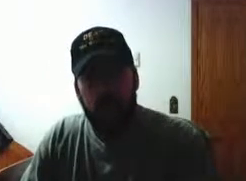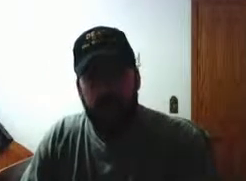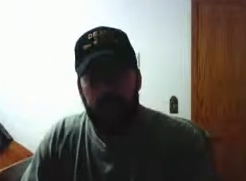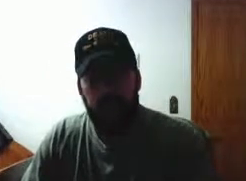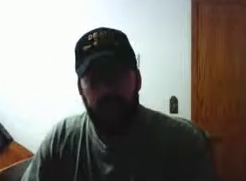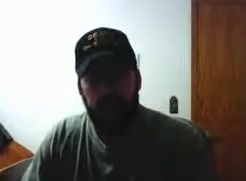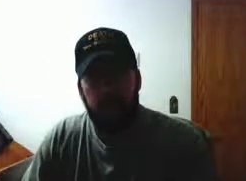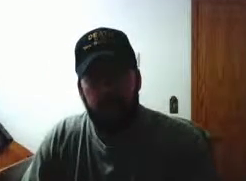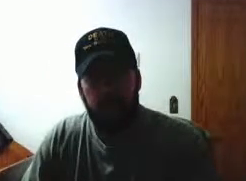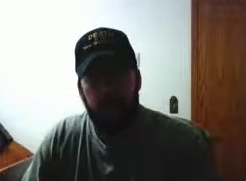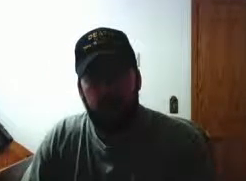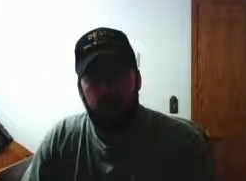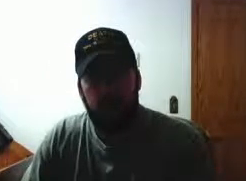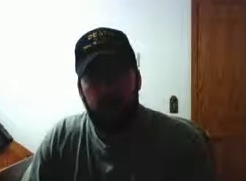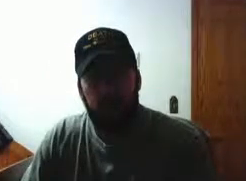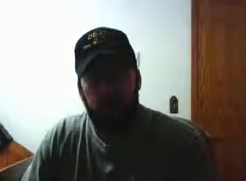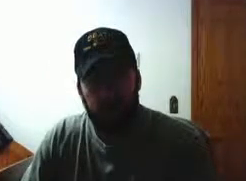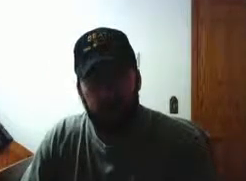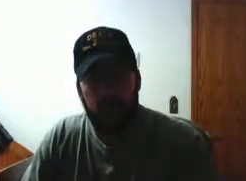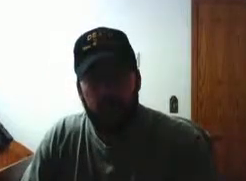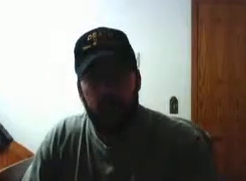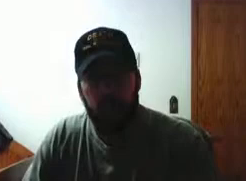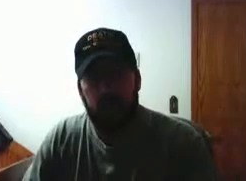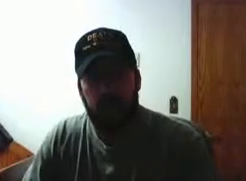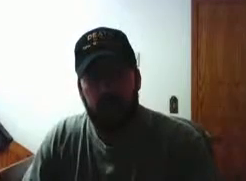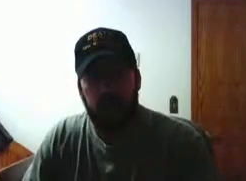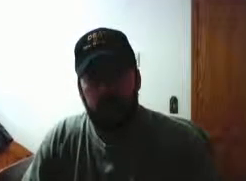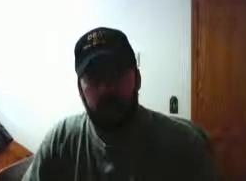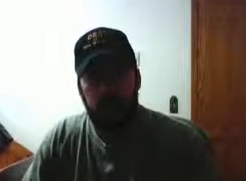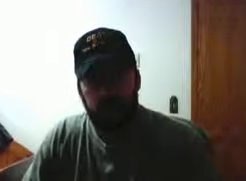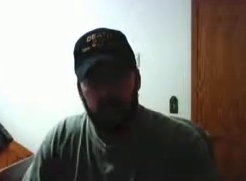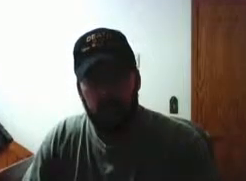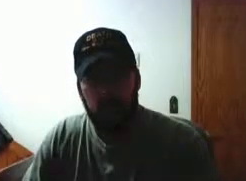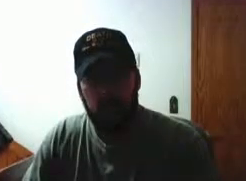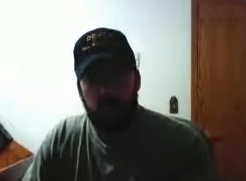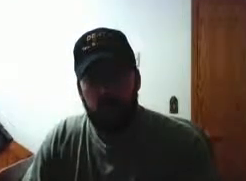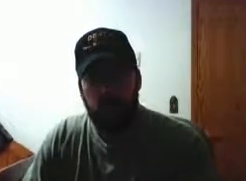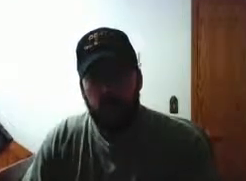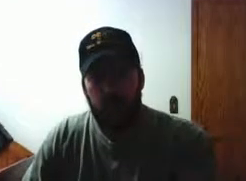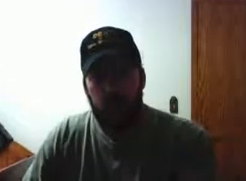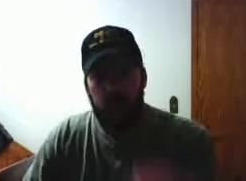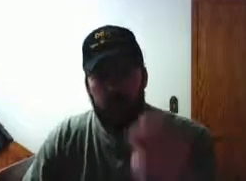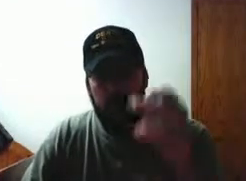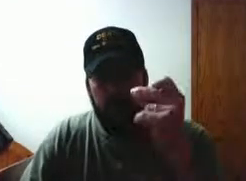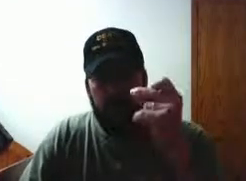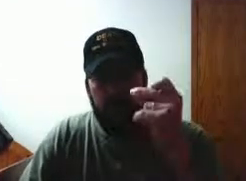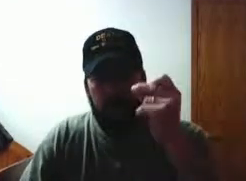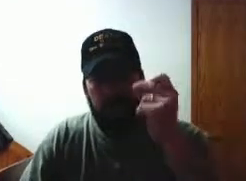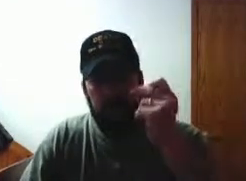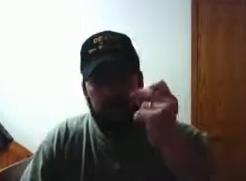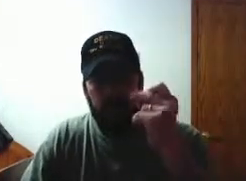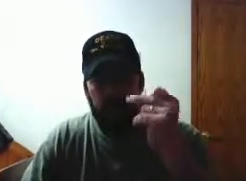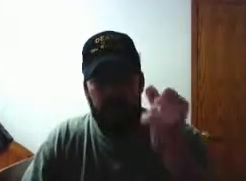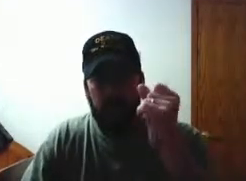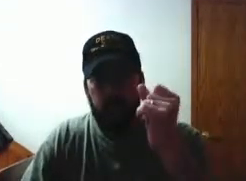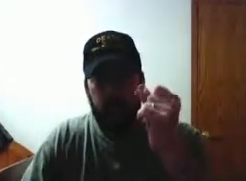a true friend and you'll know them because what you ever meet that person the first time you'll know